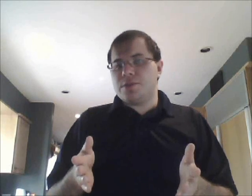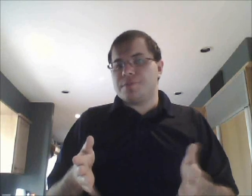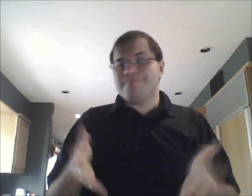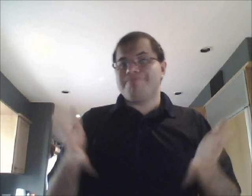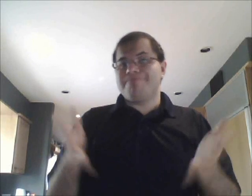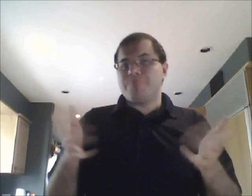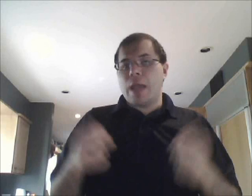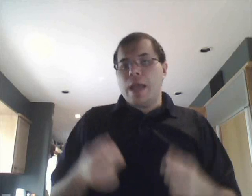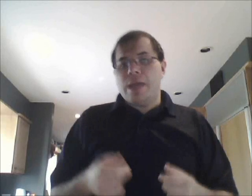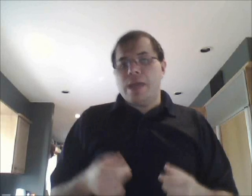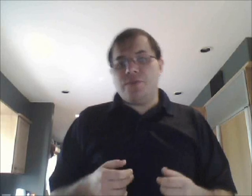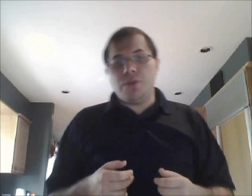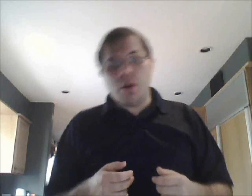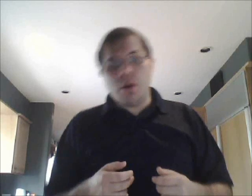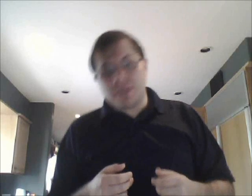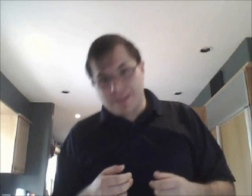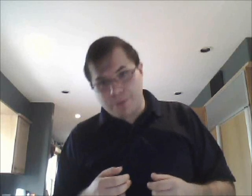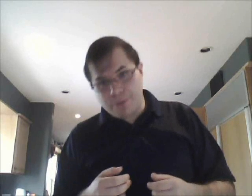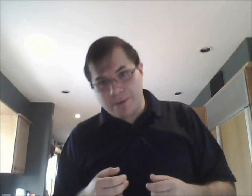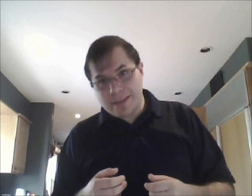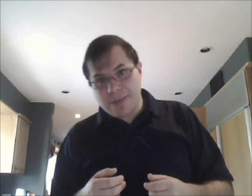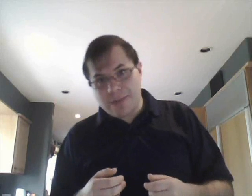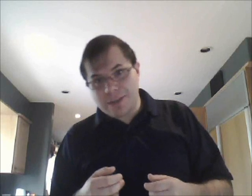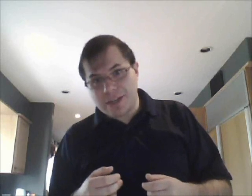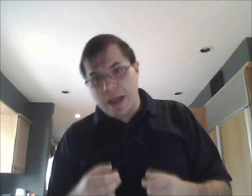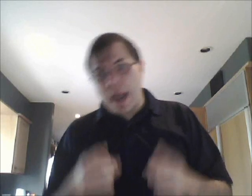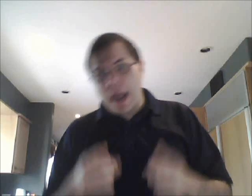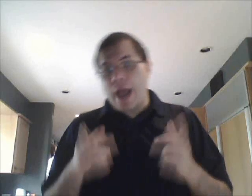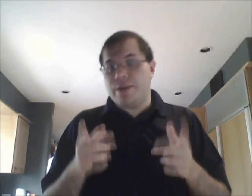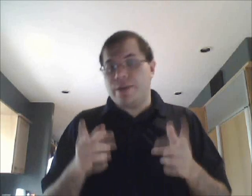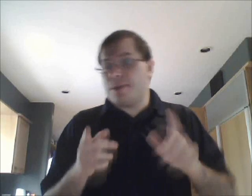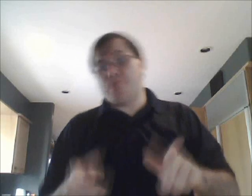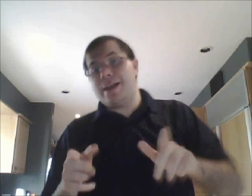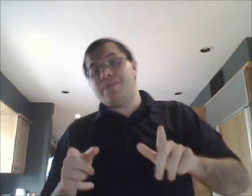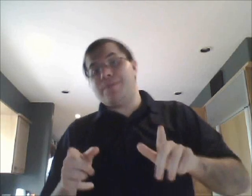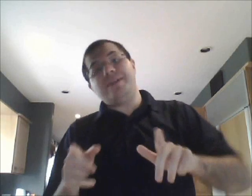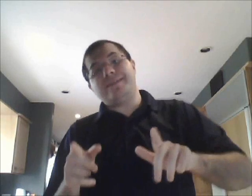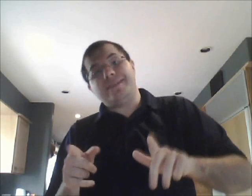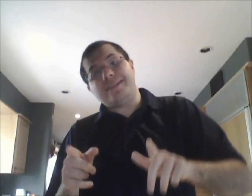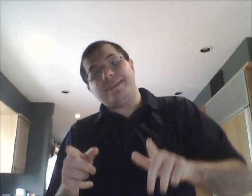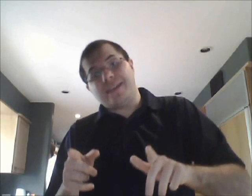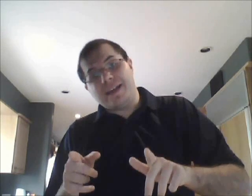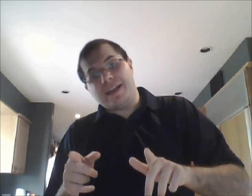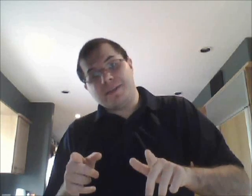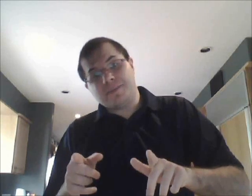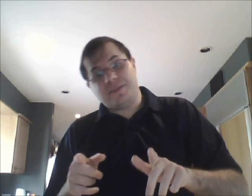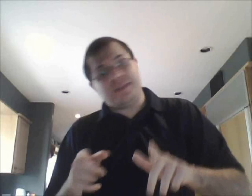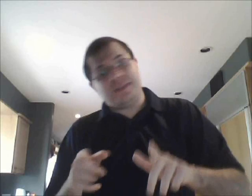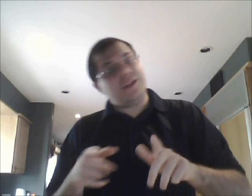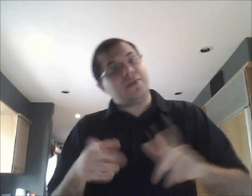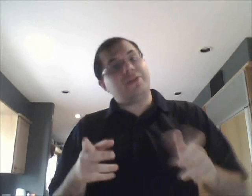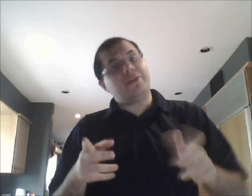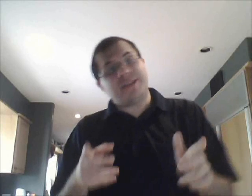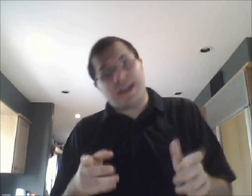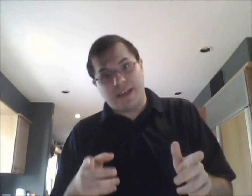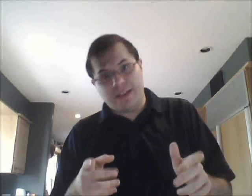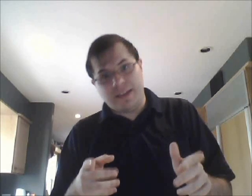if you know the C programming language I recommend writing a piece of C today because today's a very sad day in